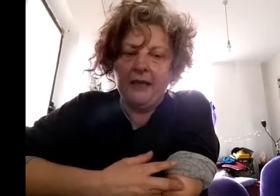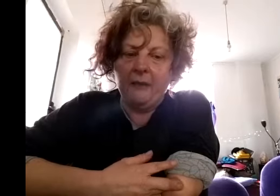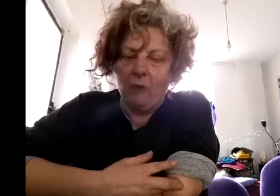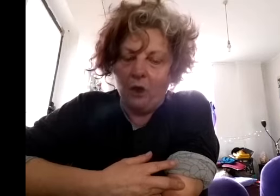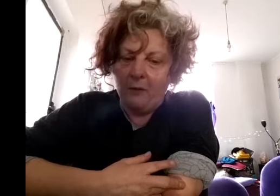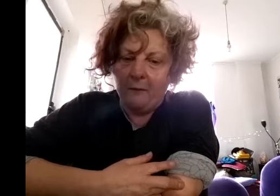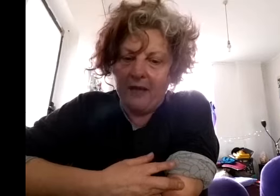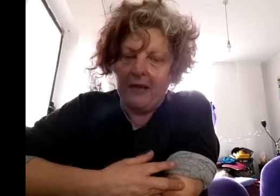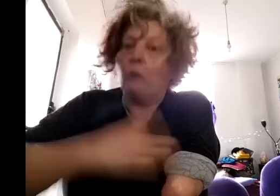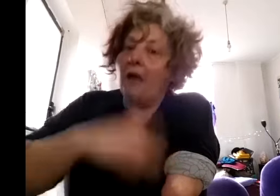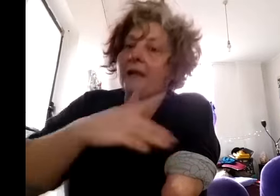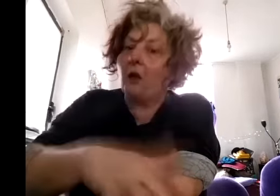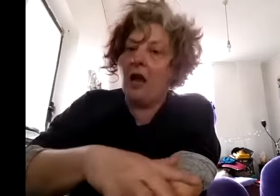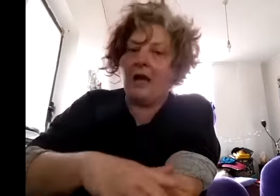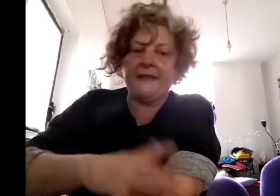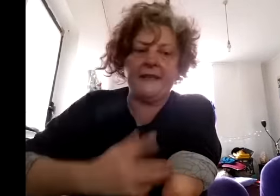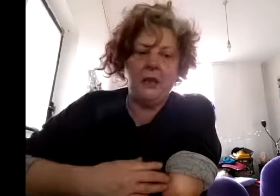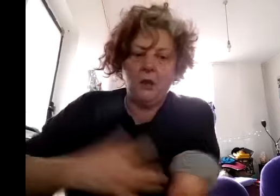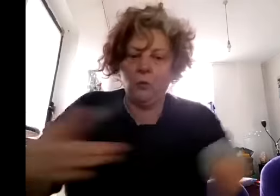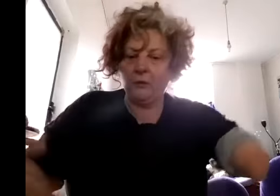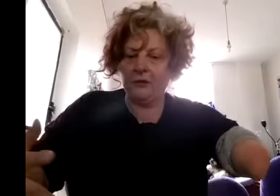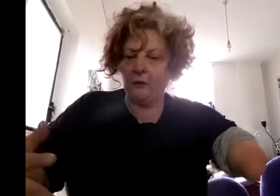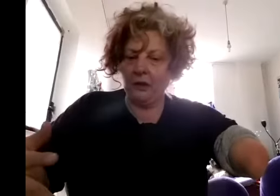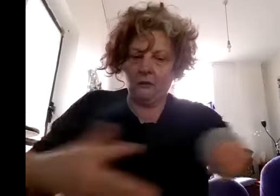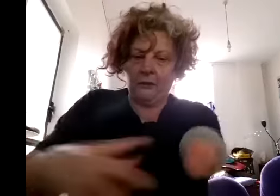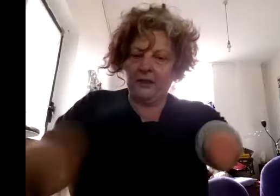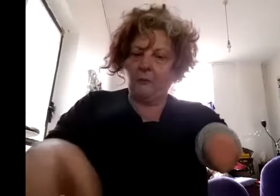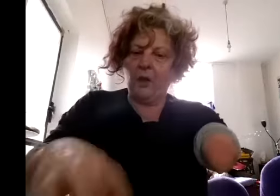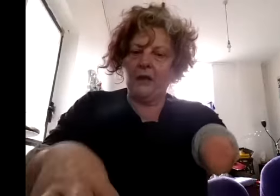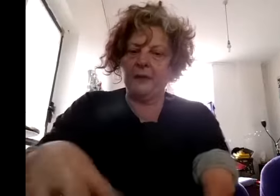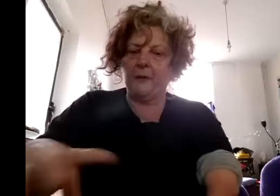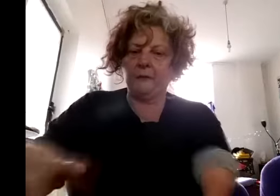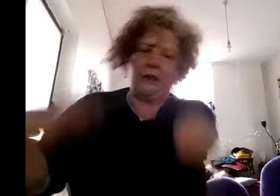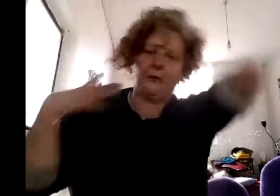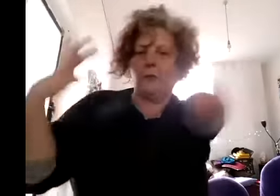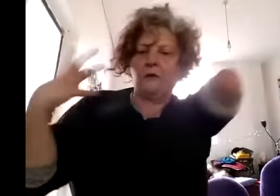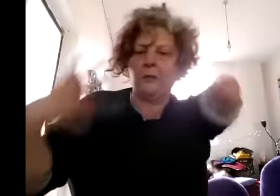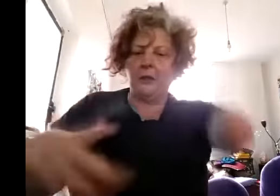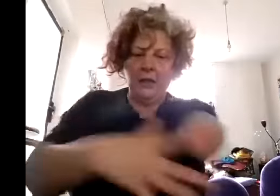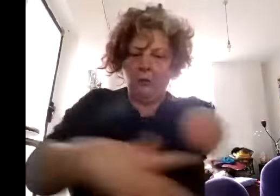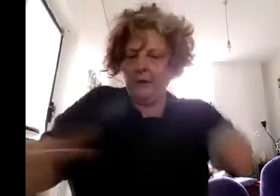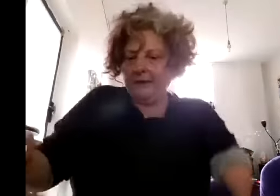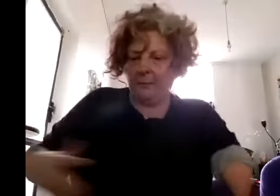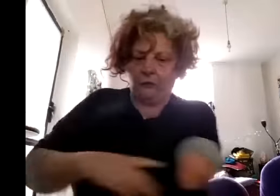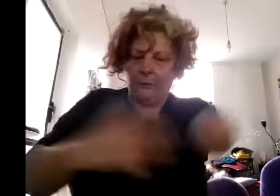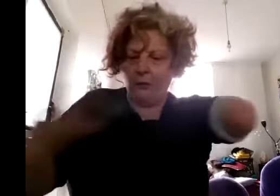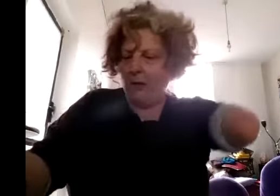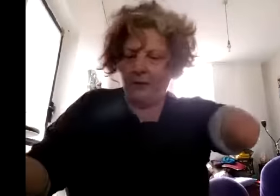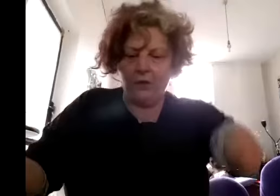moment for me in one class we were doing there was a person at the front doing movement and we were in this big group there were maybe 30 or